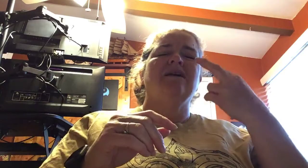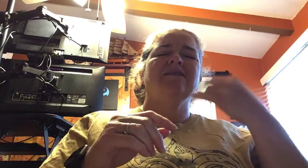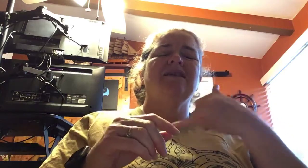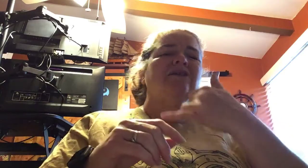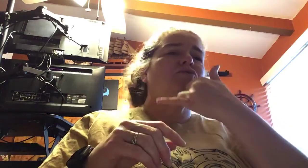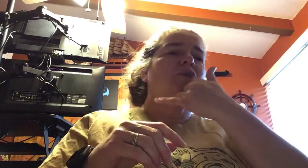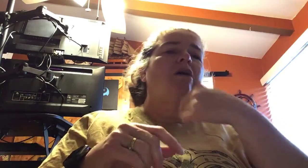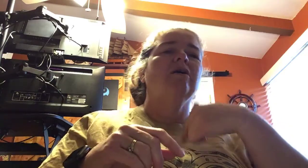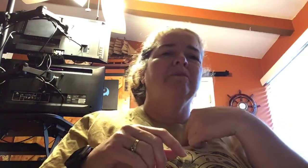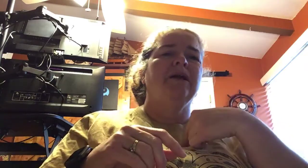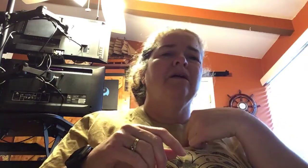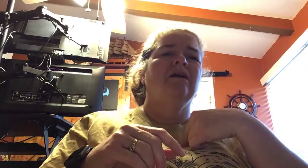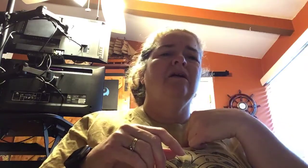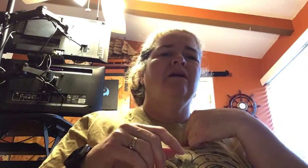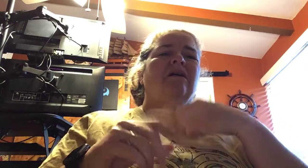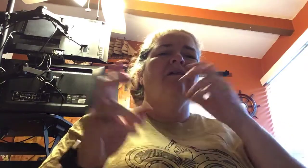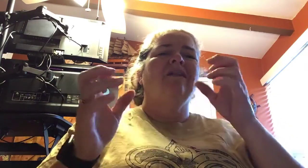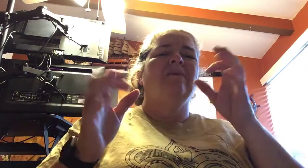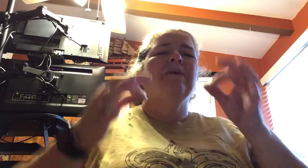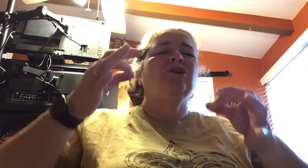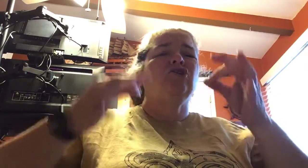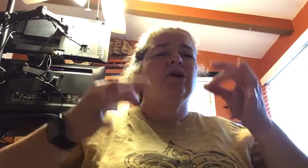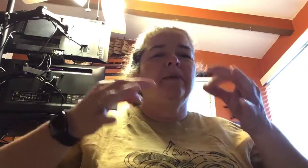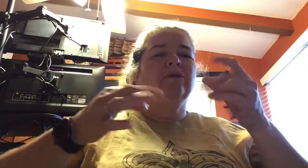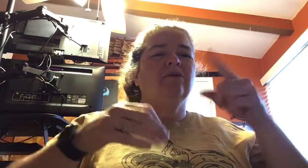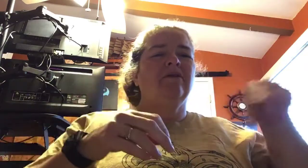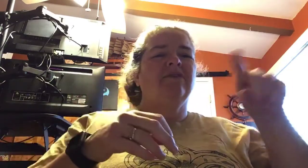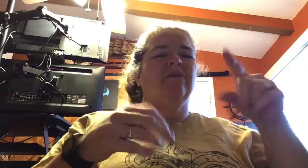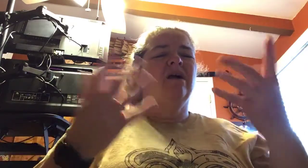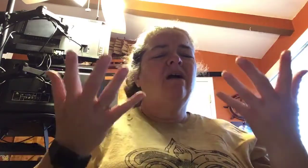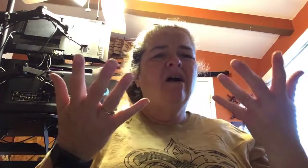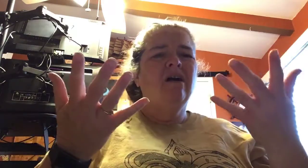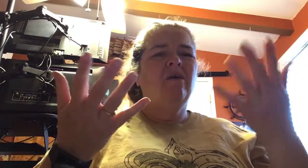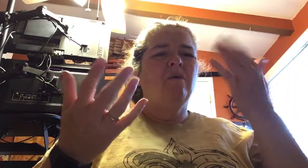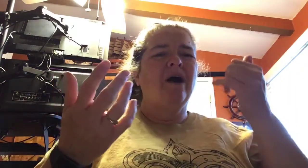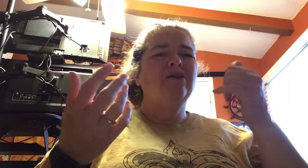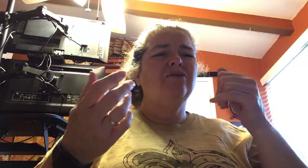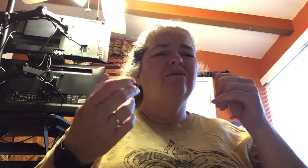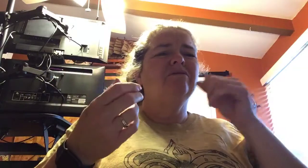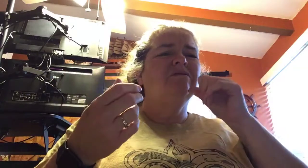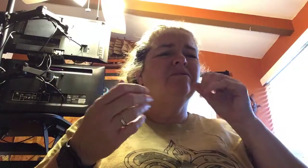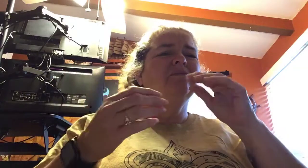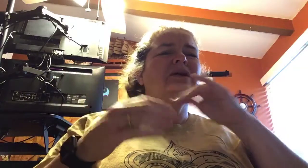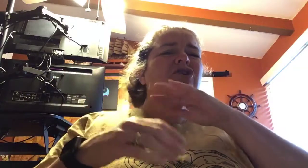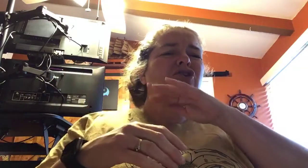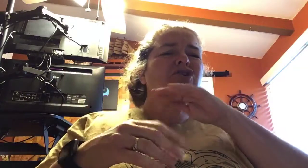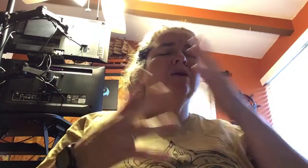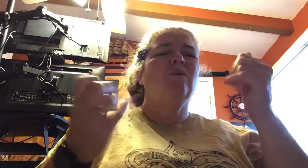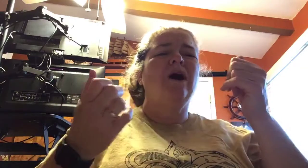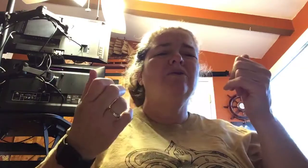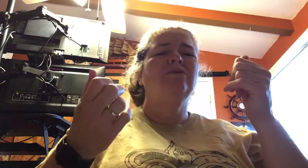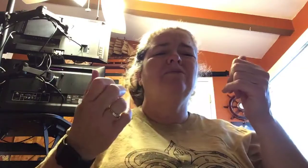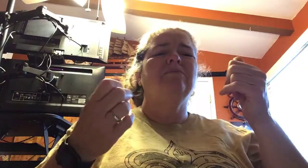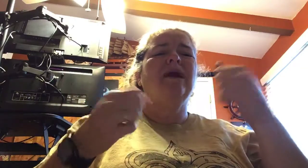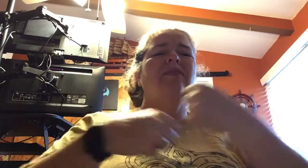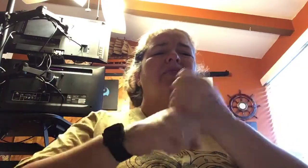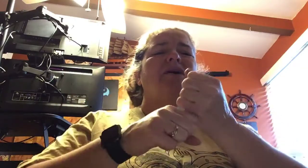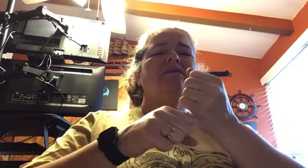that it's wrong of me, like being judgmental of them. Like, why are you getting dirty? Why are you making things